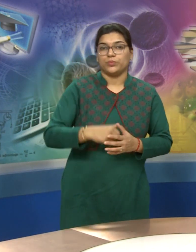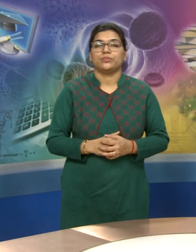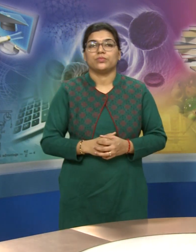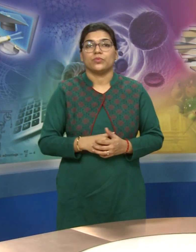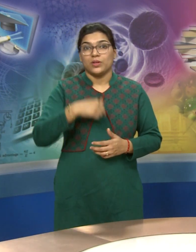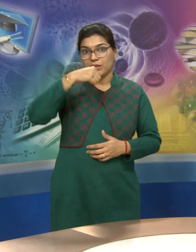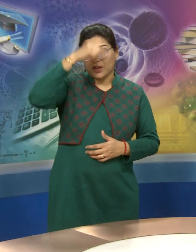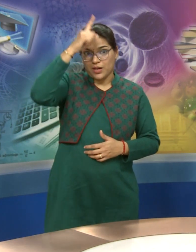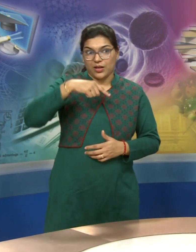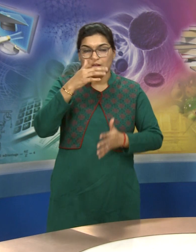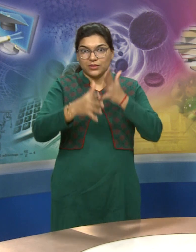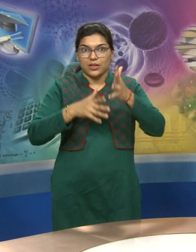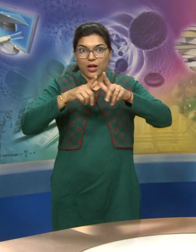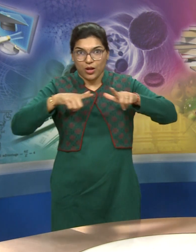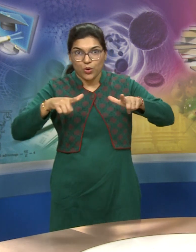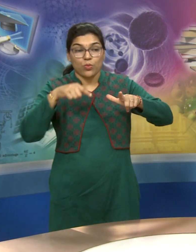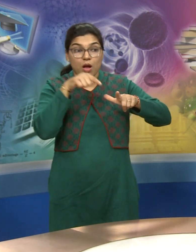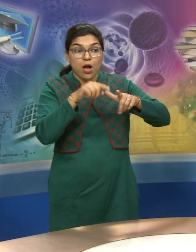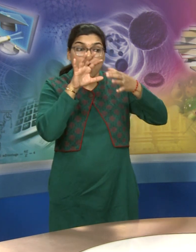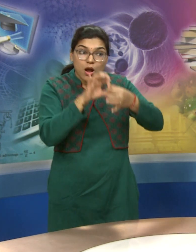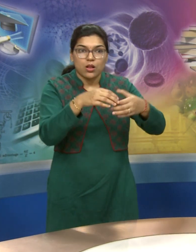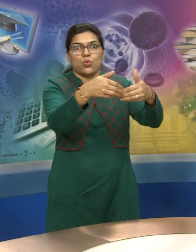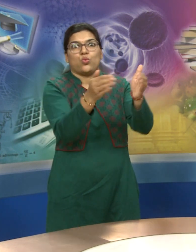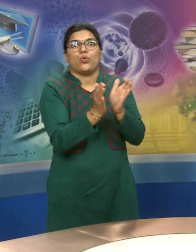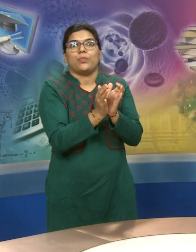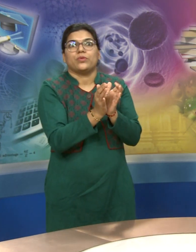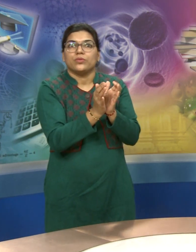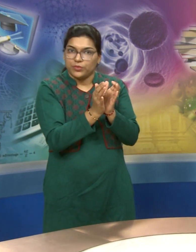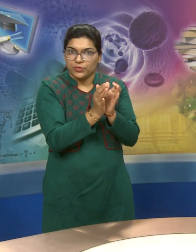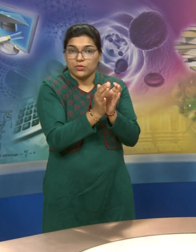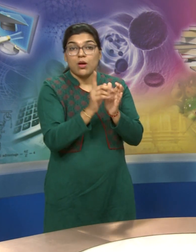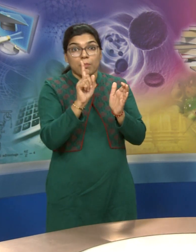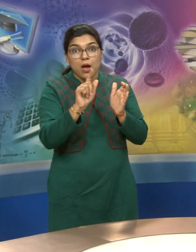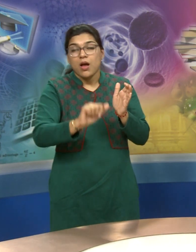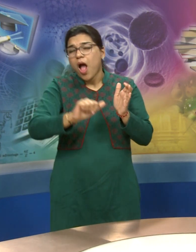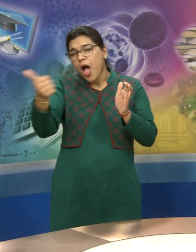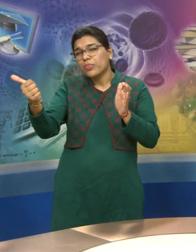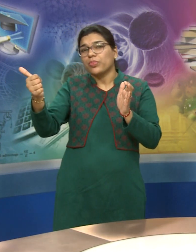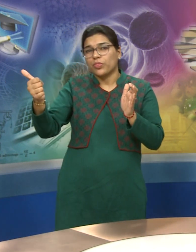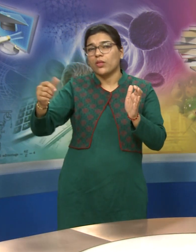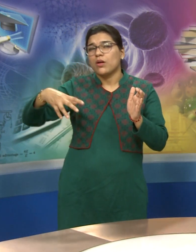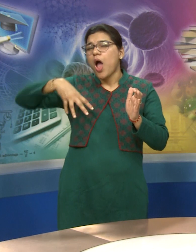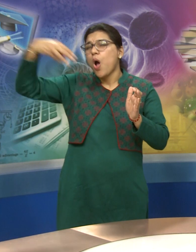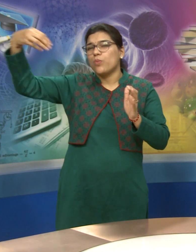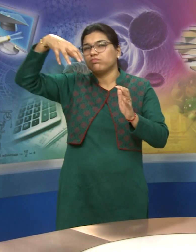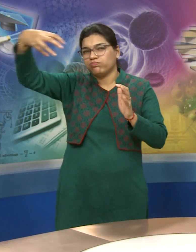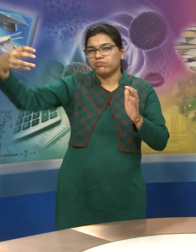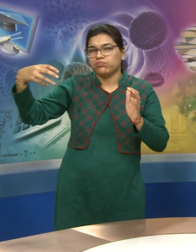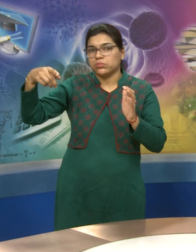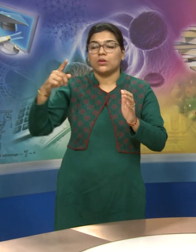identify features of Indian deaf communities in